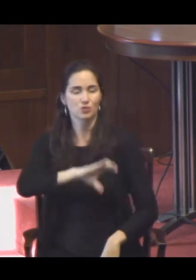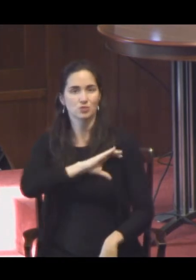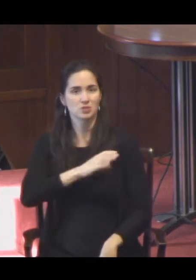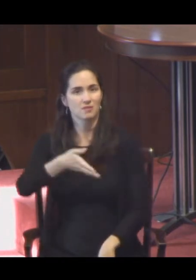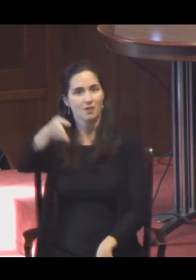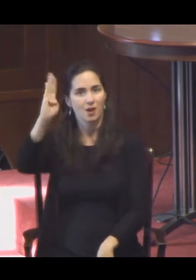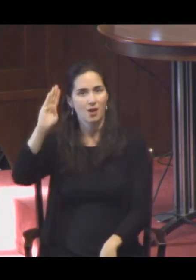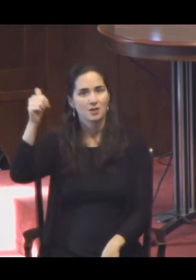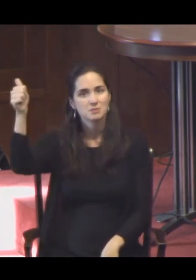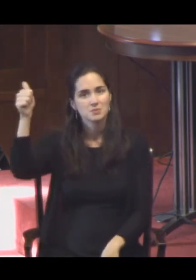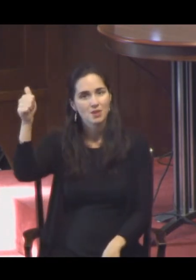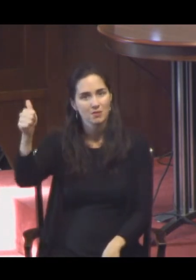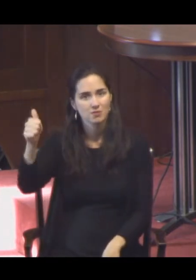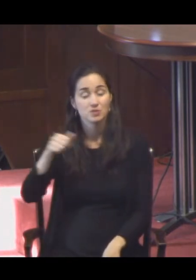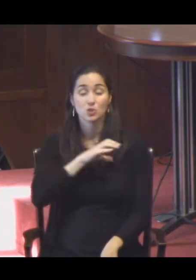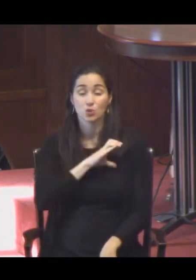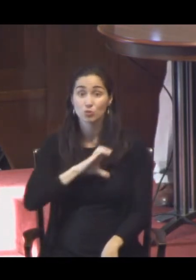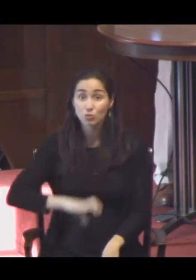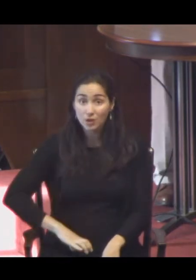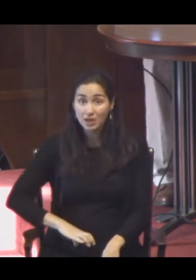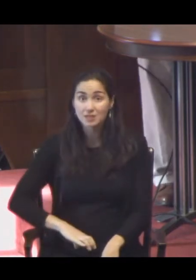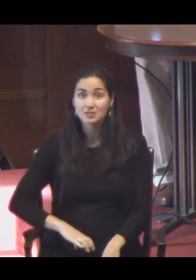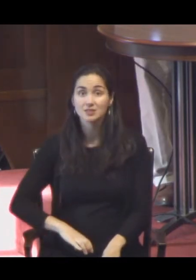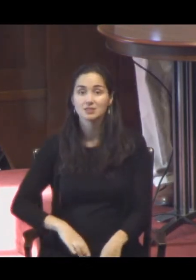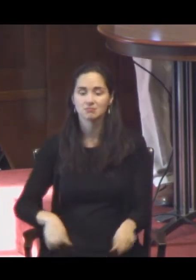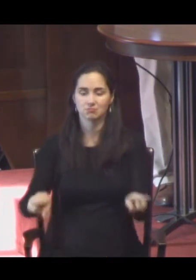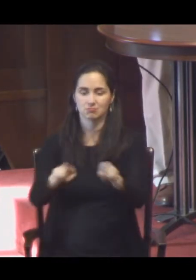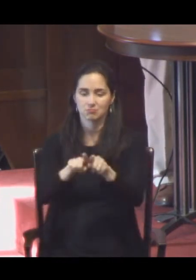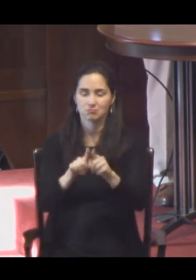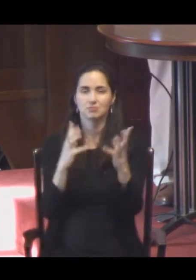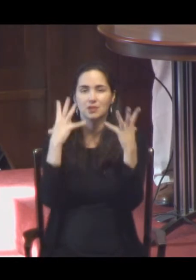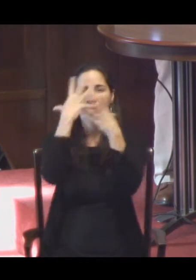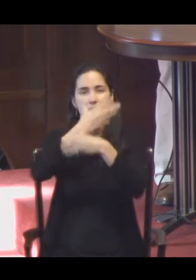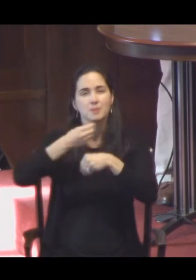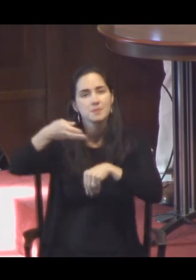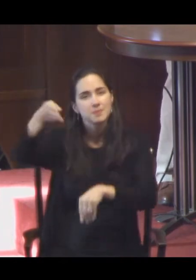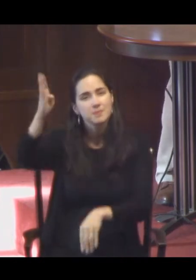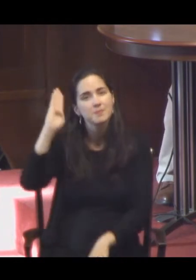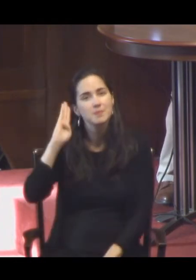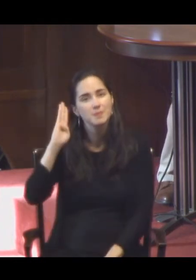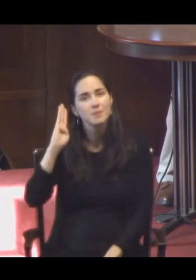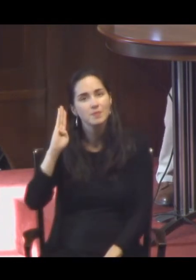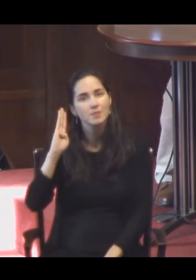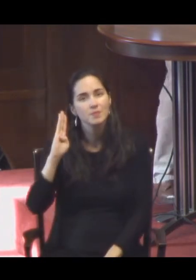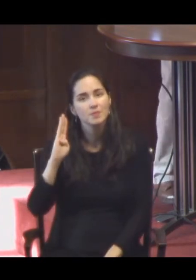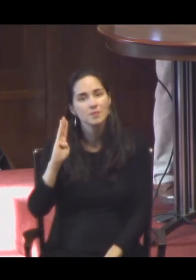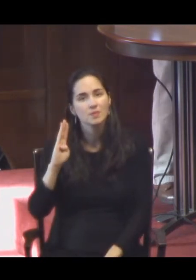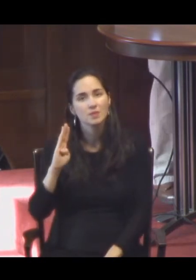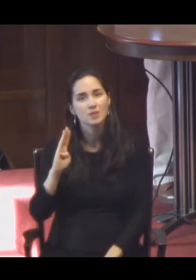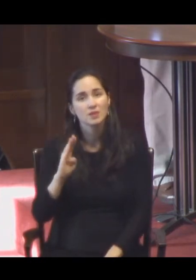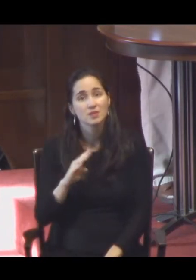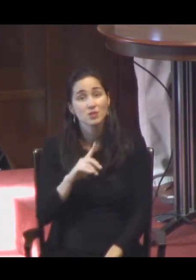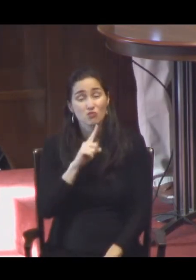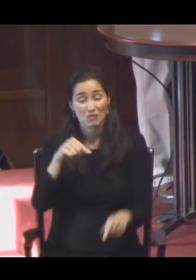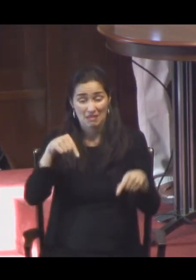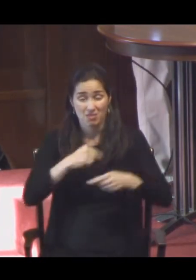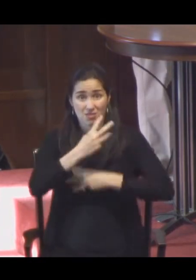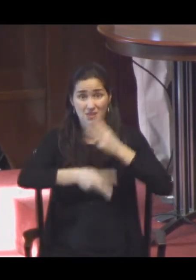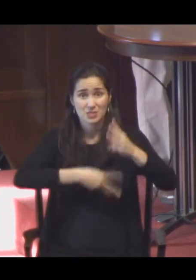So Christ, the beauty of God. We no longer dare to even believe in beauty in this world because there's so much pain,